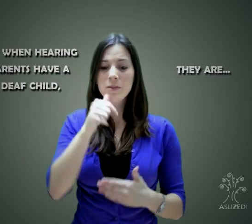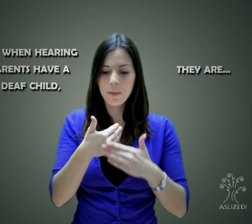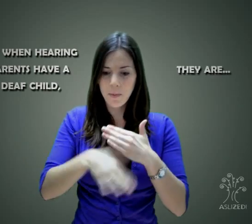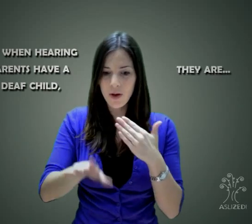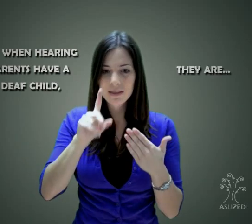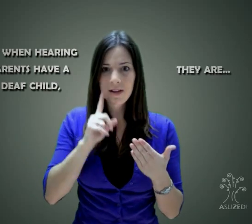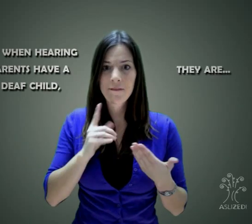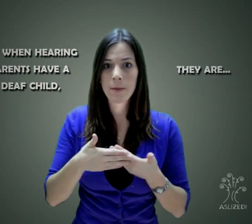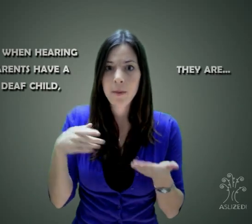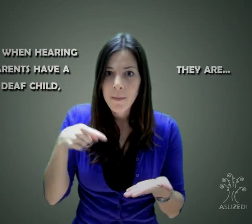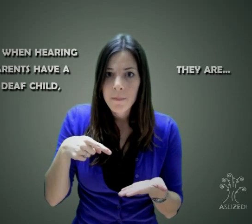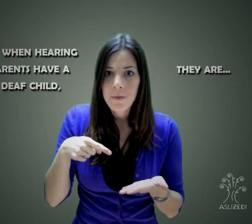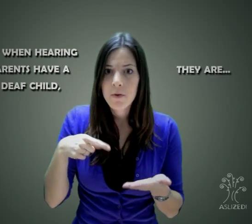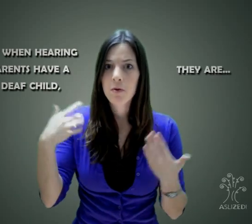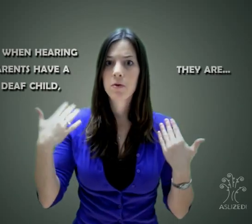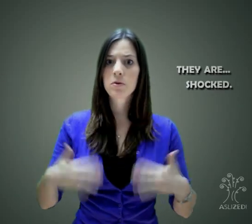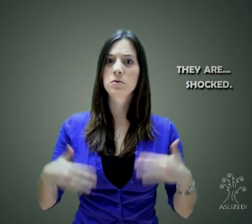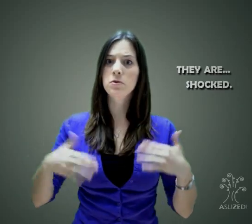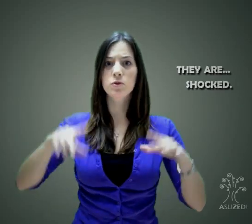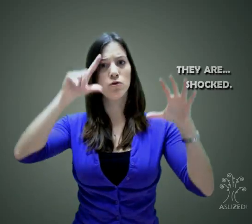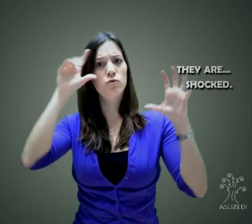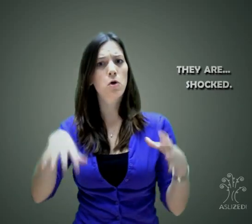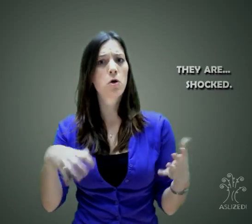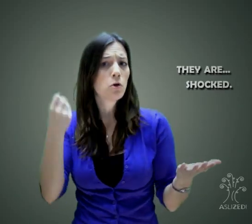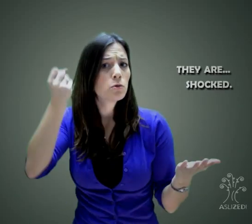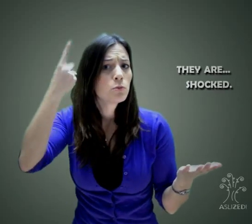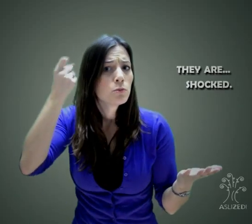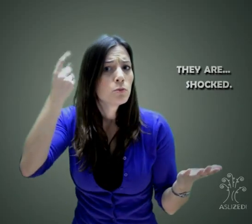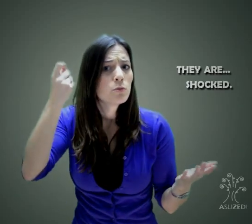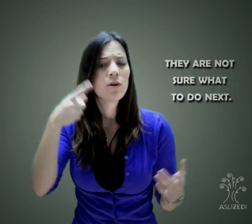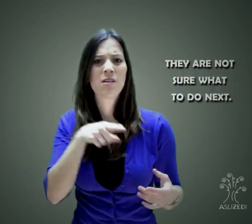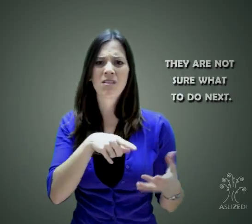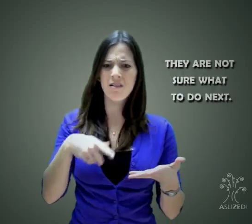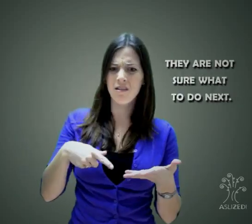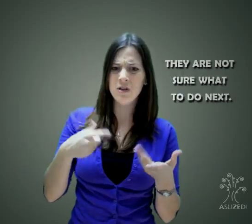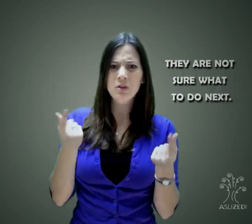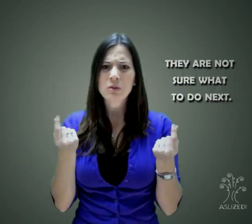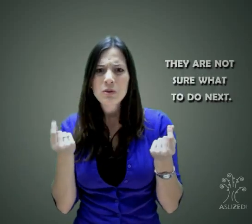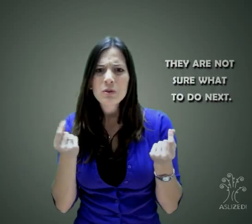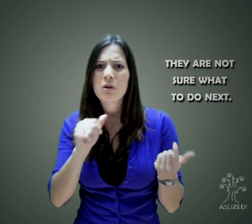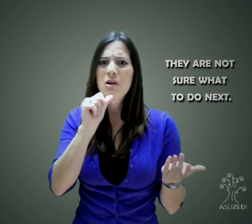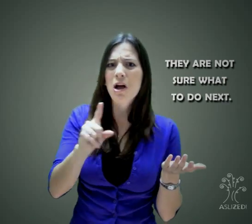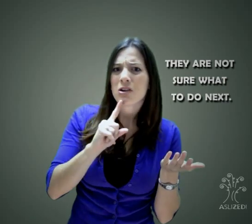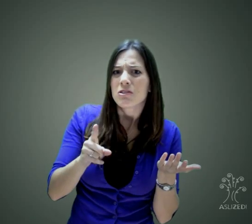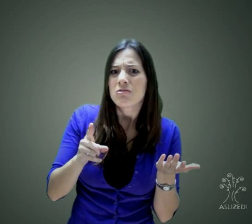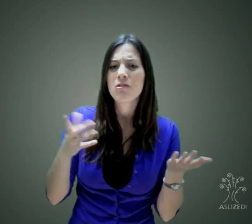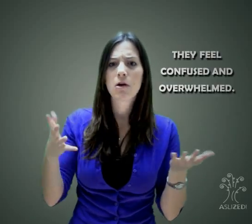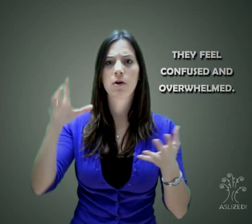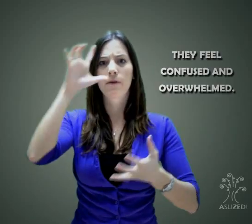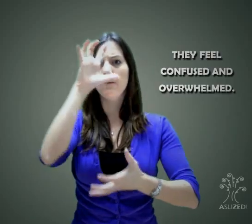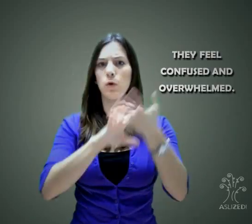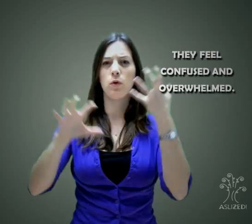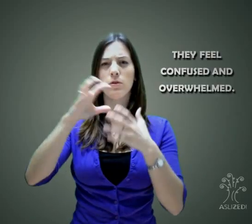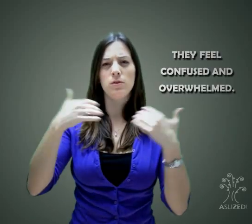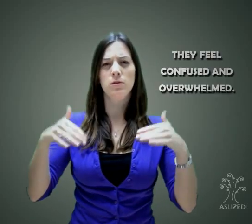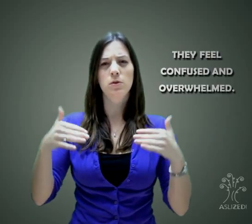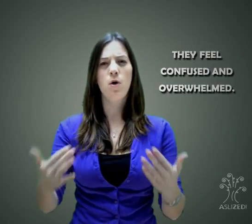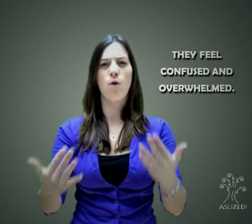surprised, even shocked. Those parents are not sure what to do with their deaf child. The birth and the revelation of a deaf baby is a confusing and